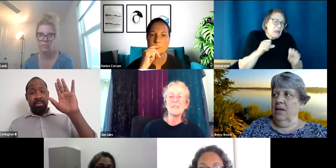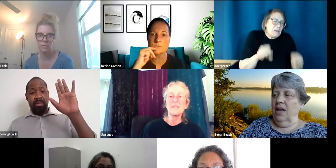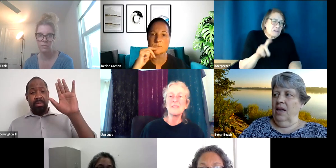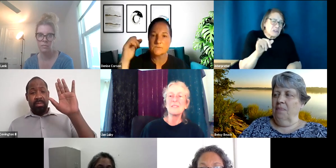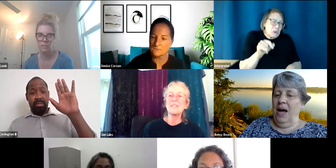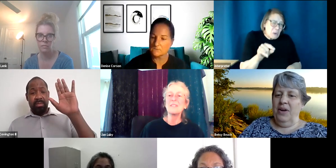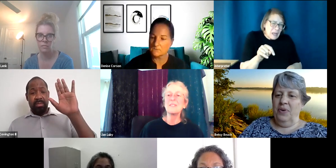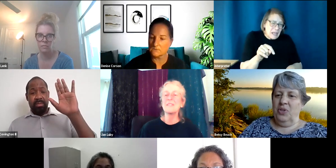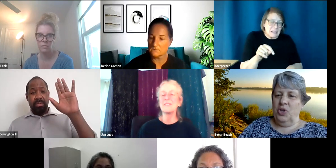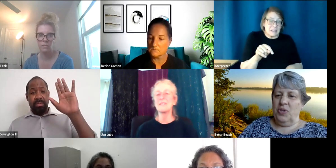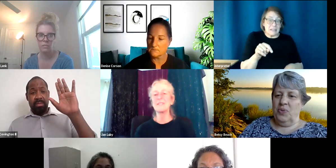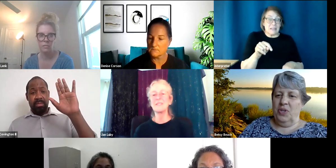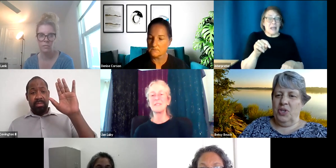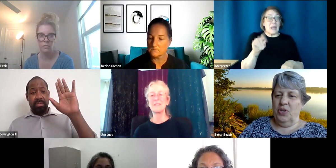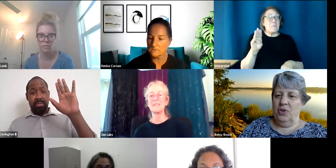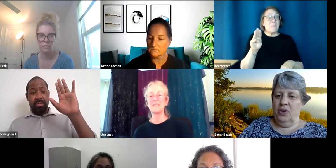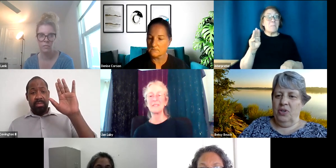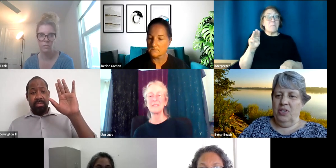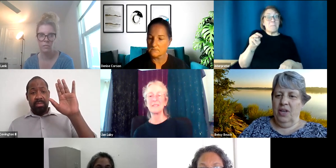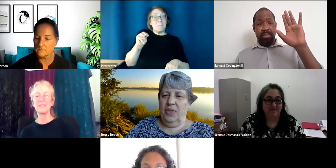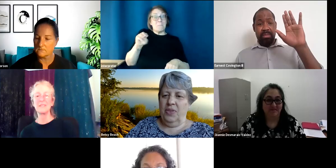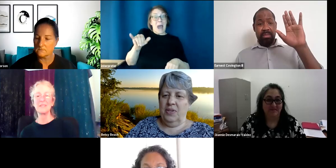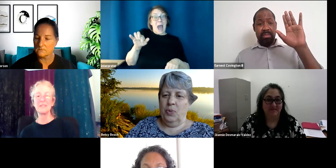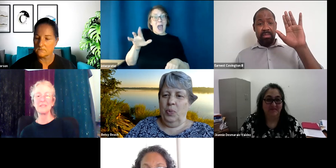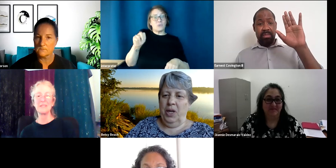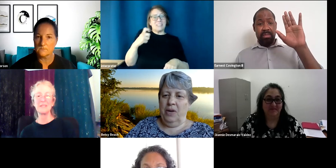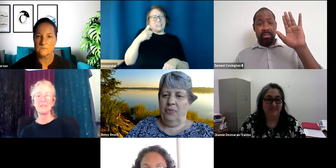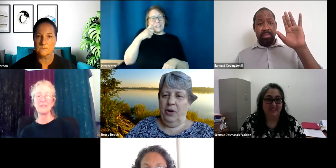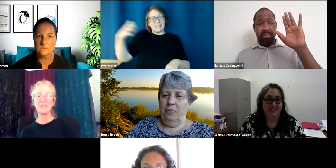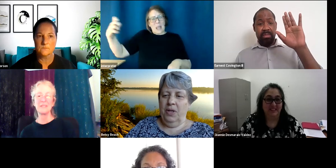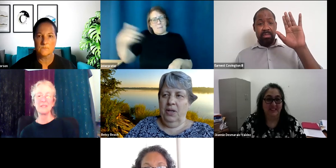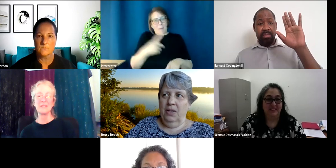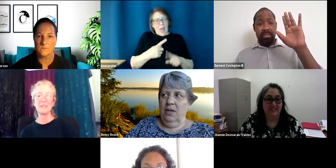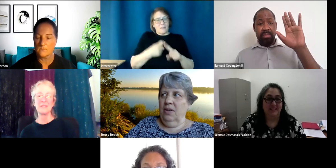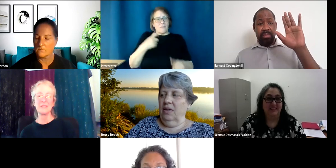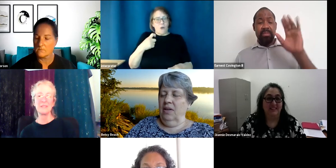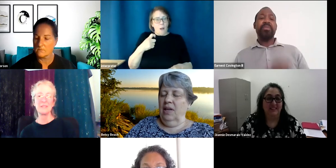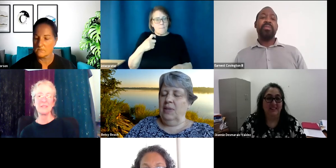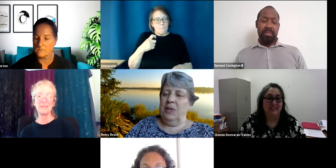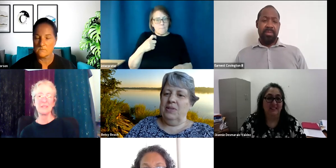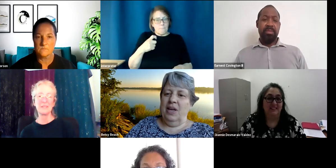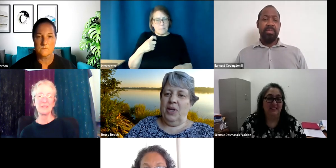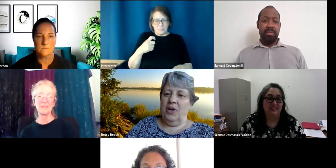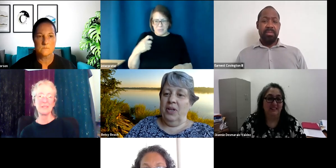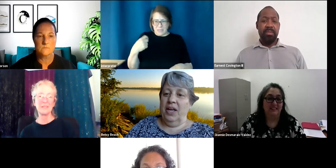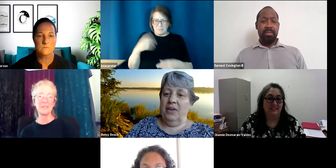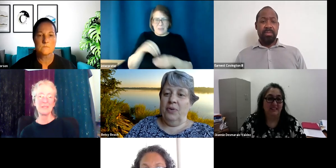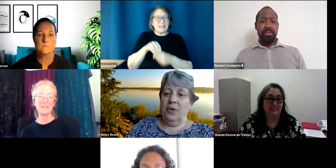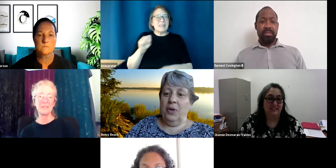And Myron just returned. I think this week from. He's been in South Carolina for a little